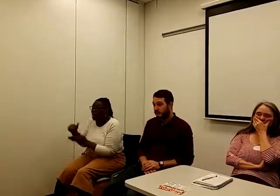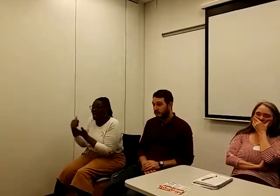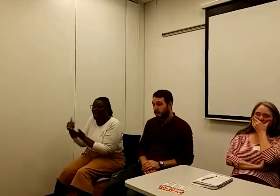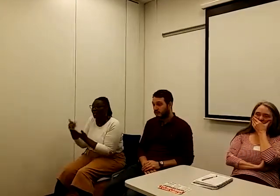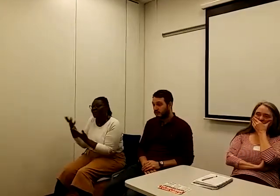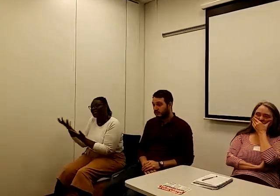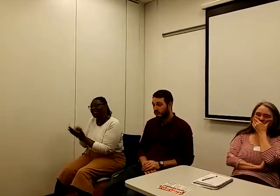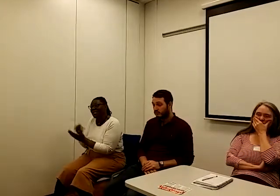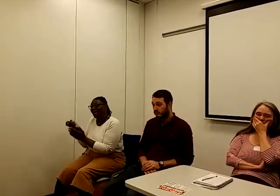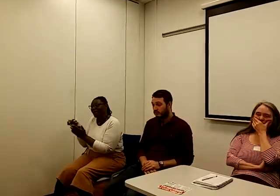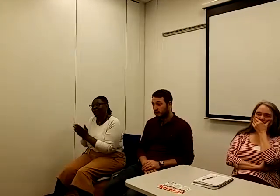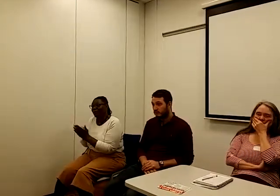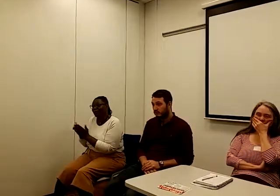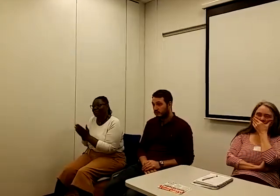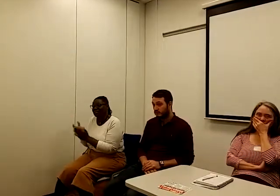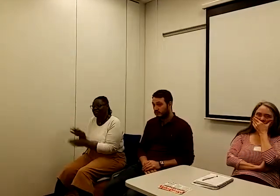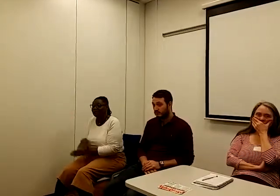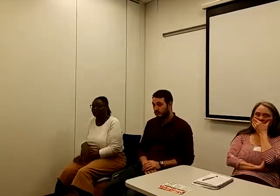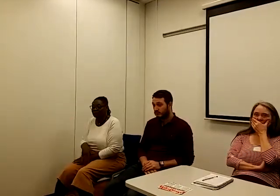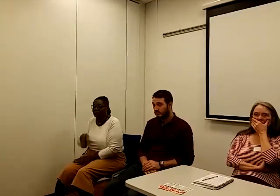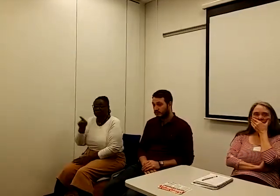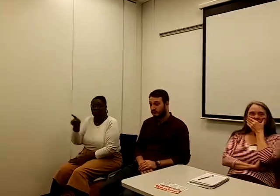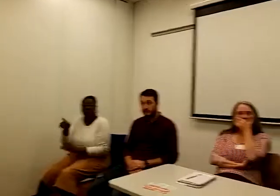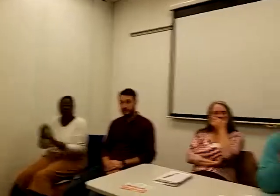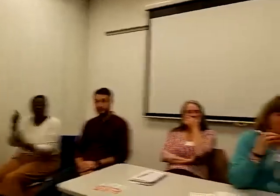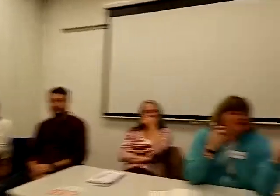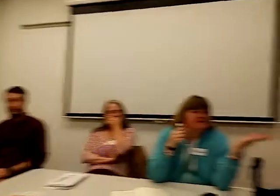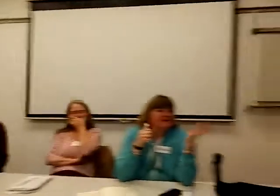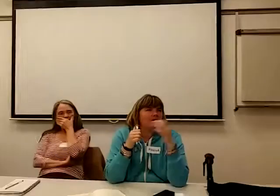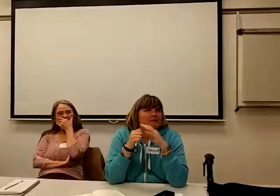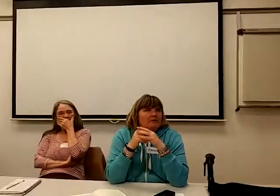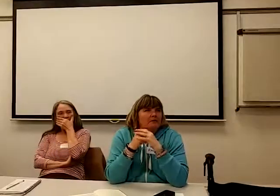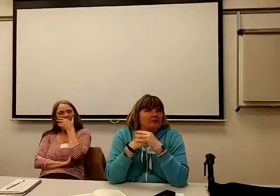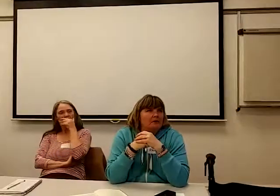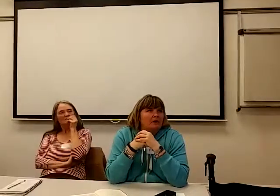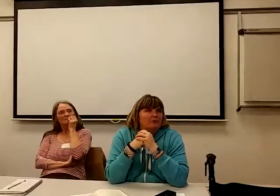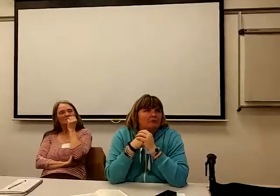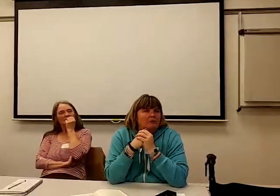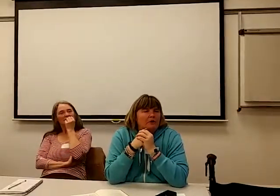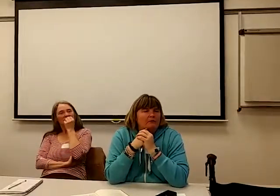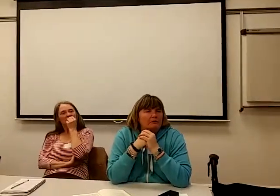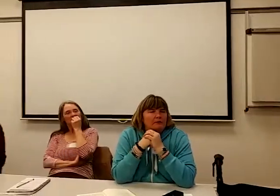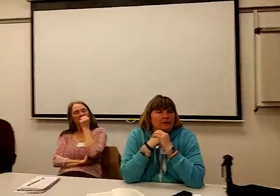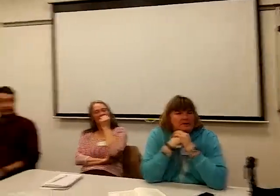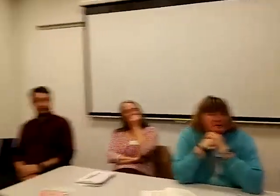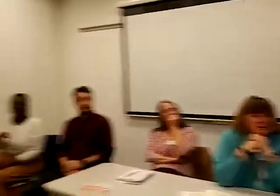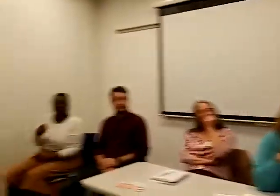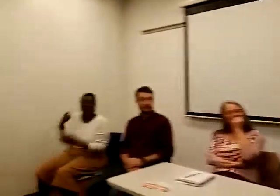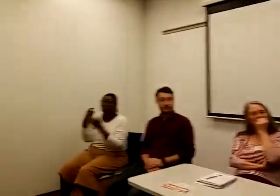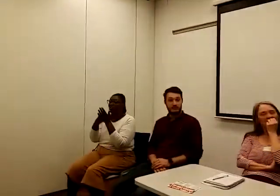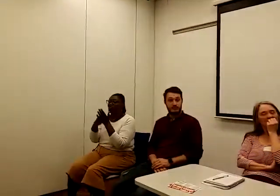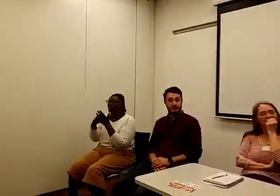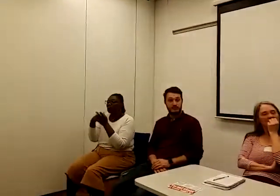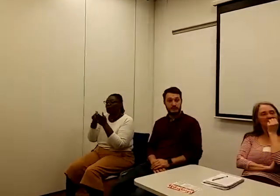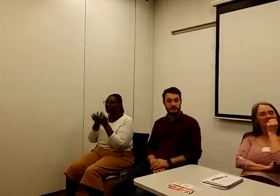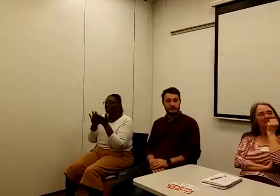these benefits. Okay, anybody else that you say, Ken, if you are away from? Richard Atkinson, the United Commission, I have no